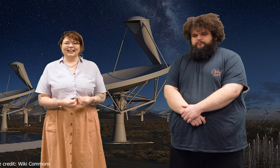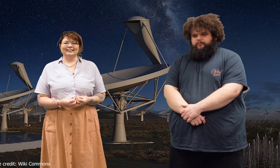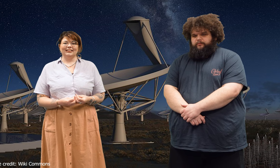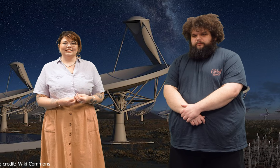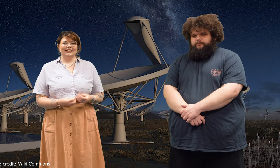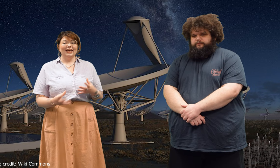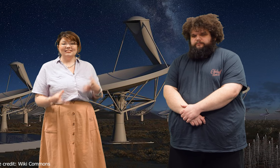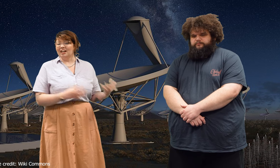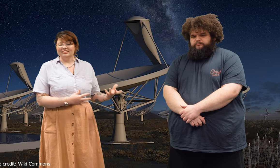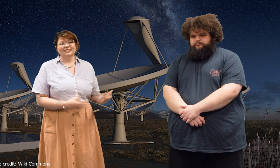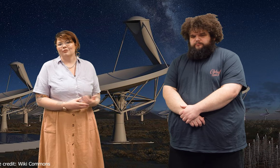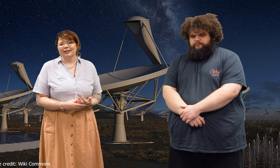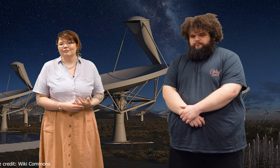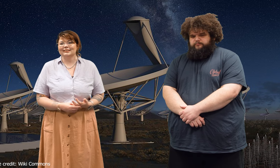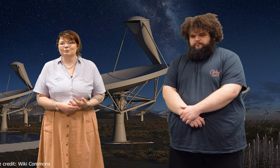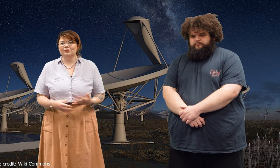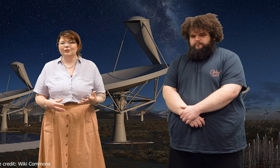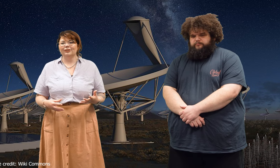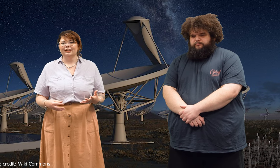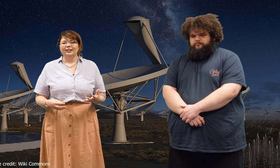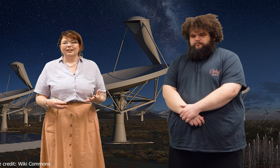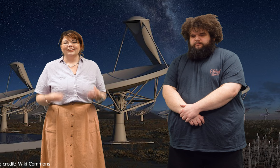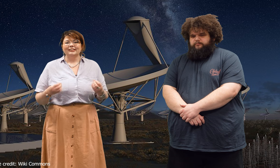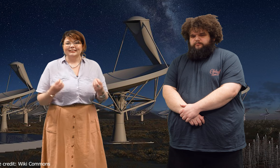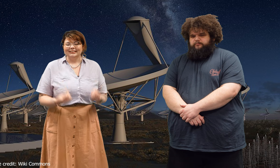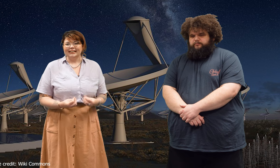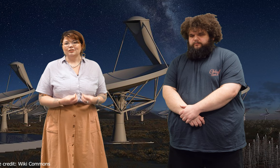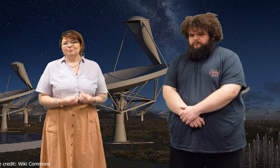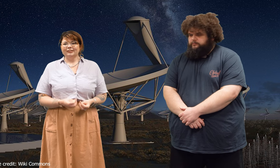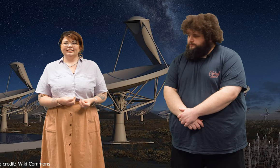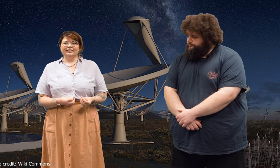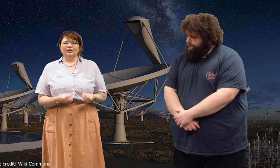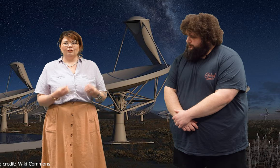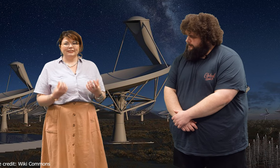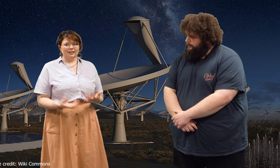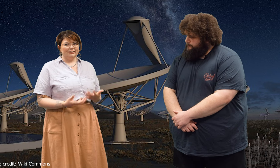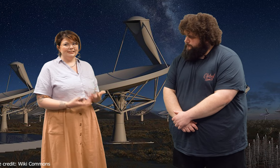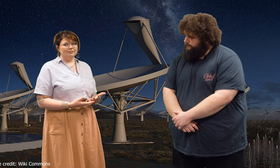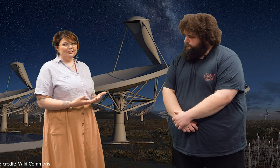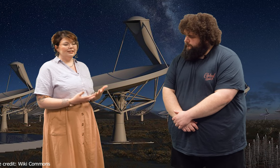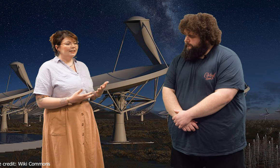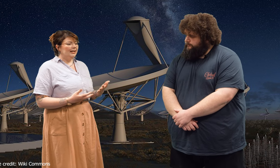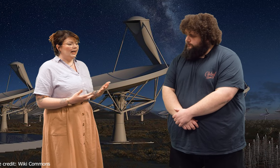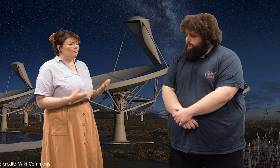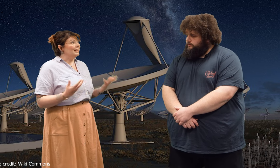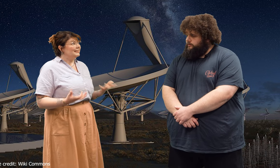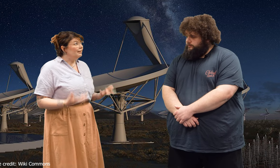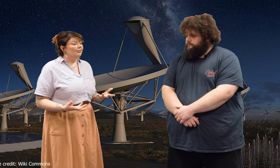case study and others that we have explored that the sustainability of a scientific endeavour